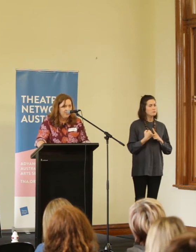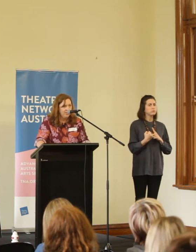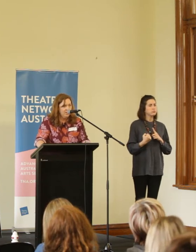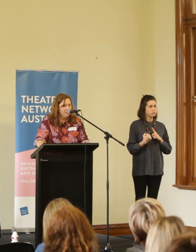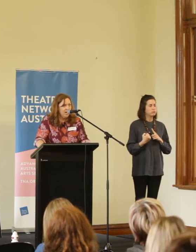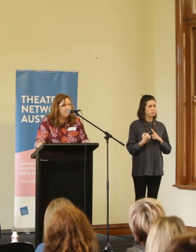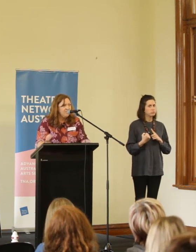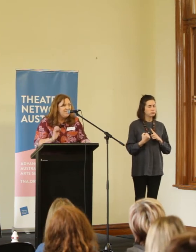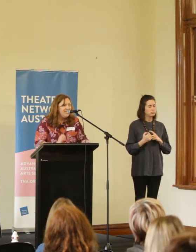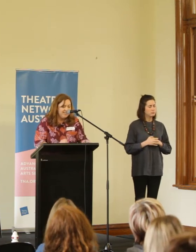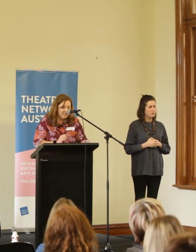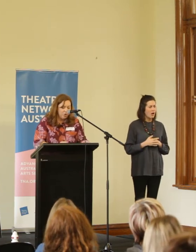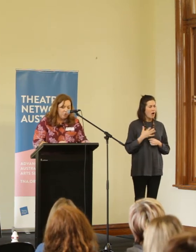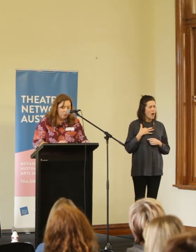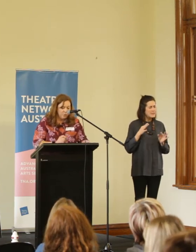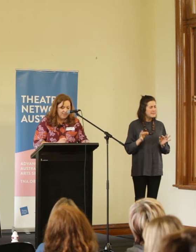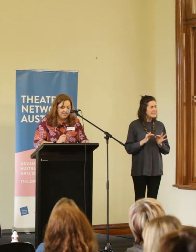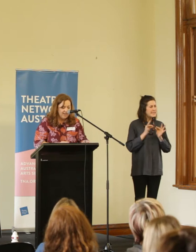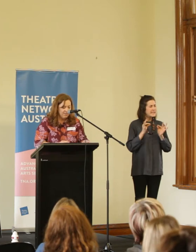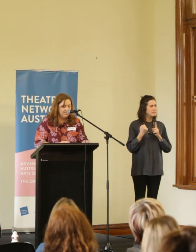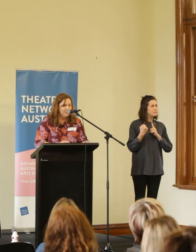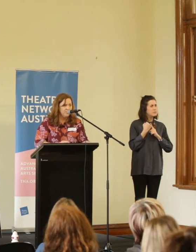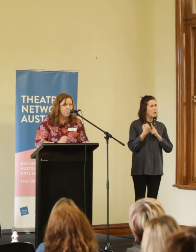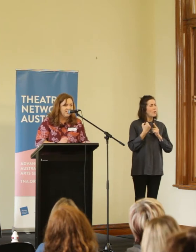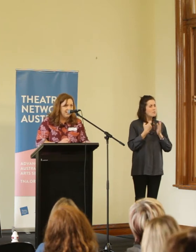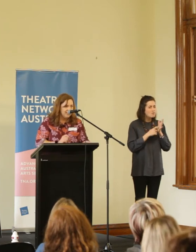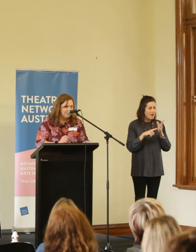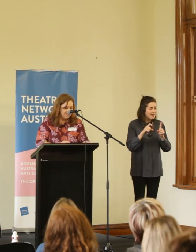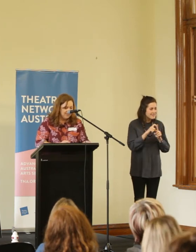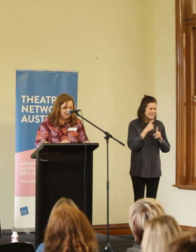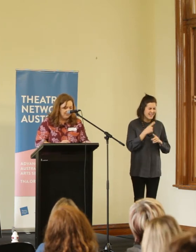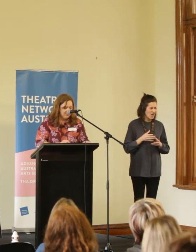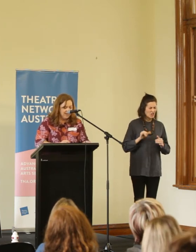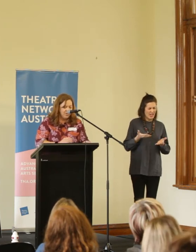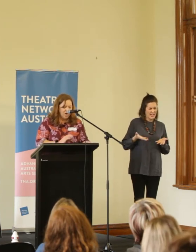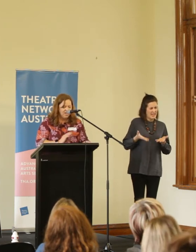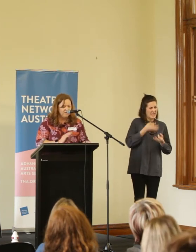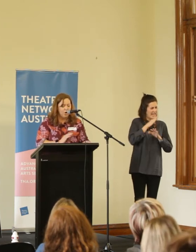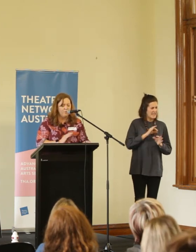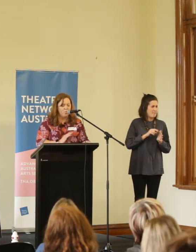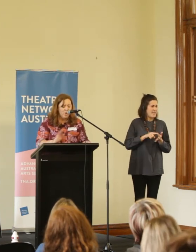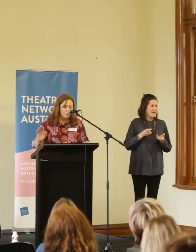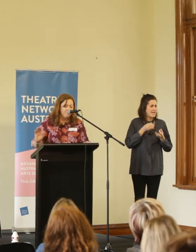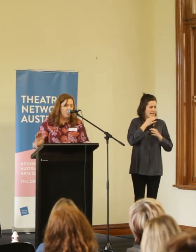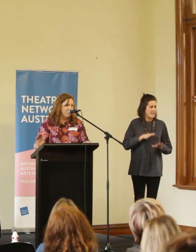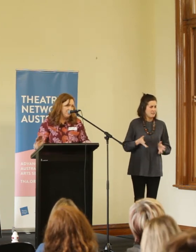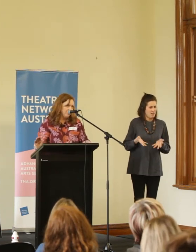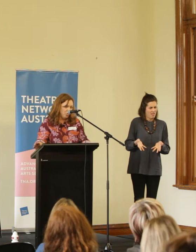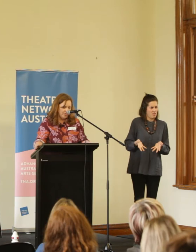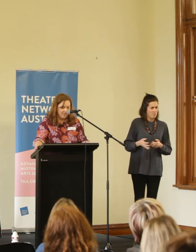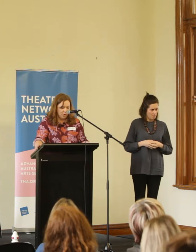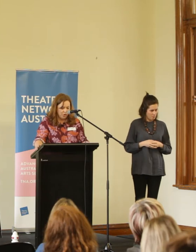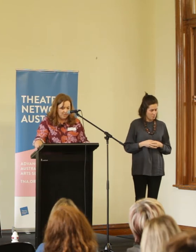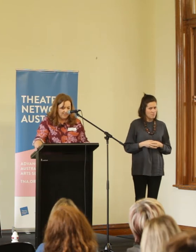I was particularly caught with Rudd's statement, just let kids be kids and the kind of overwhelming popular